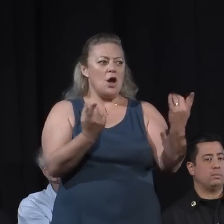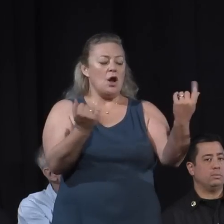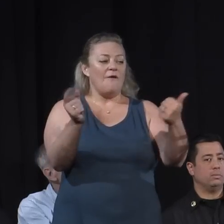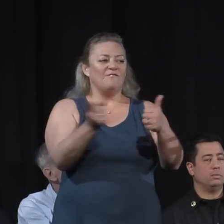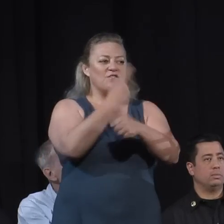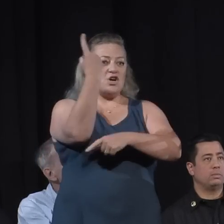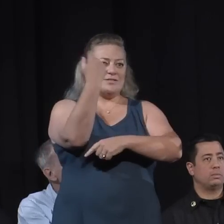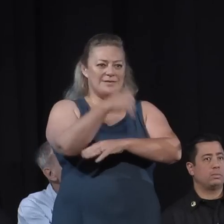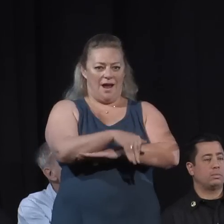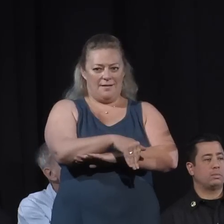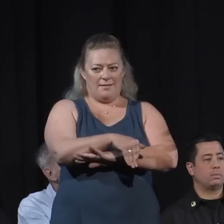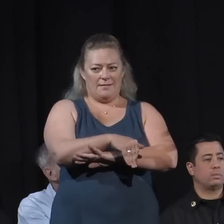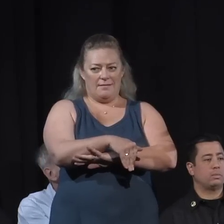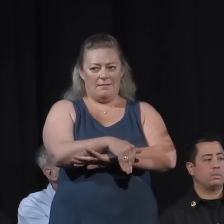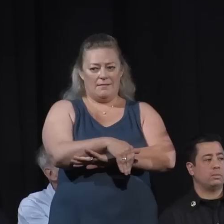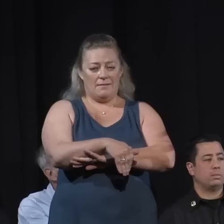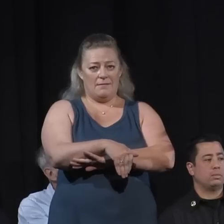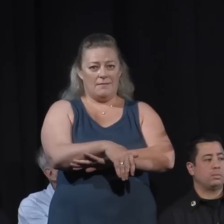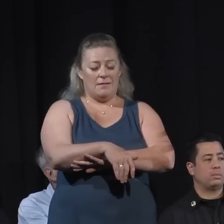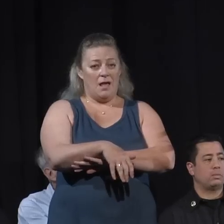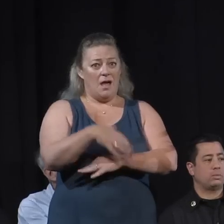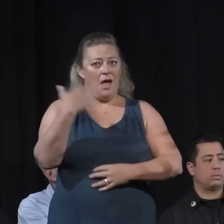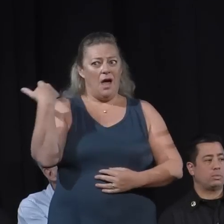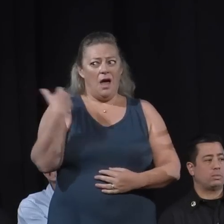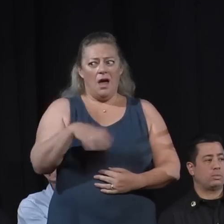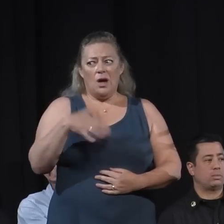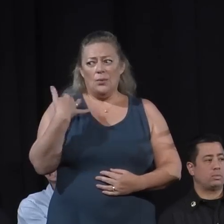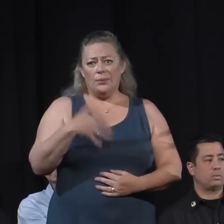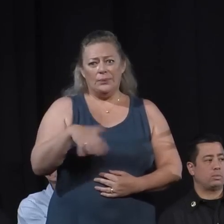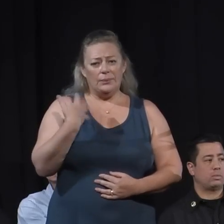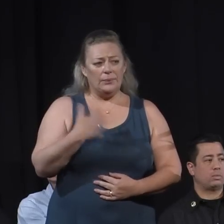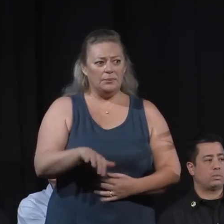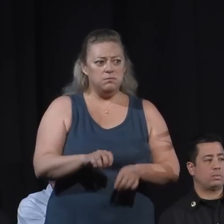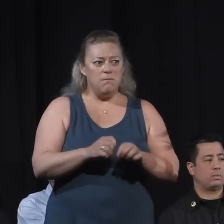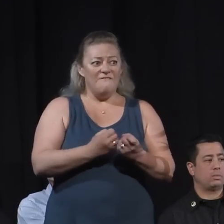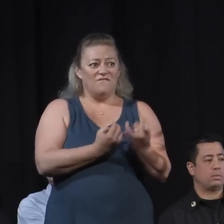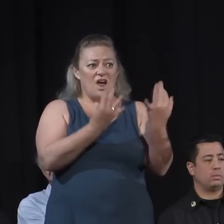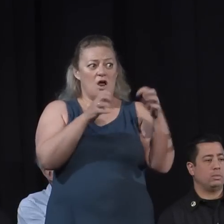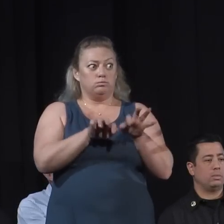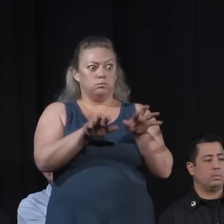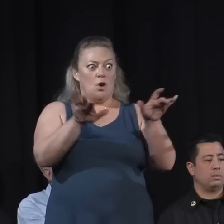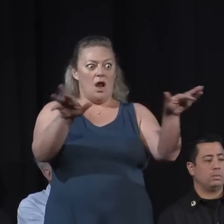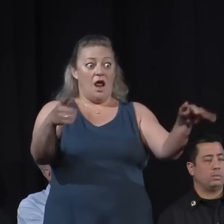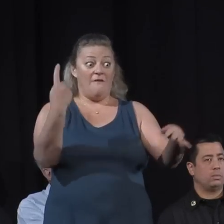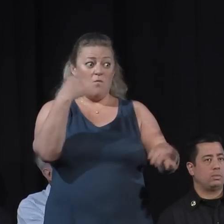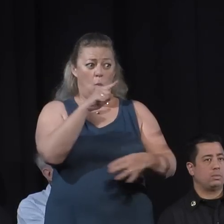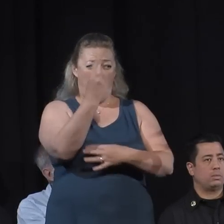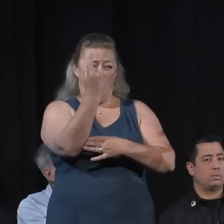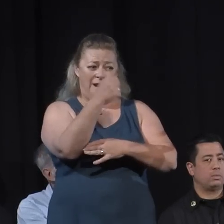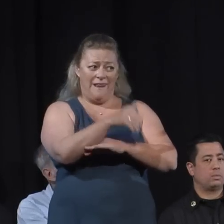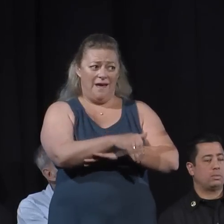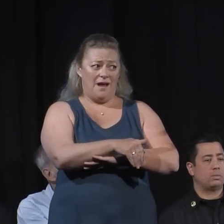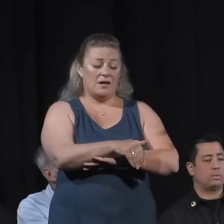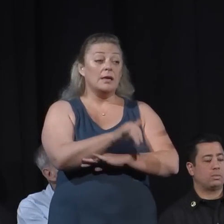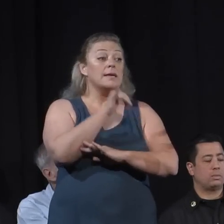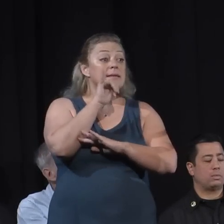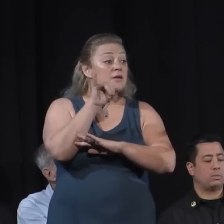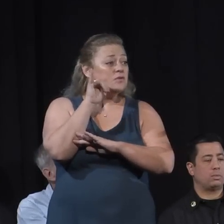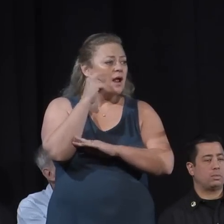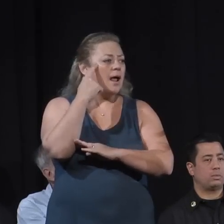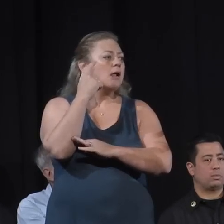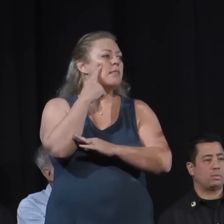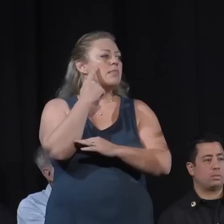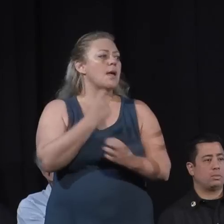It's pretty spectacular fire spread for one night. Yesterday, I think the fire burned 10